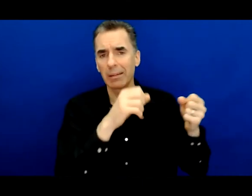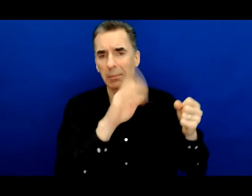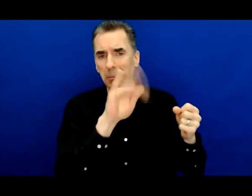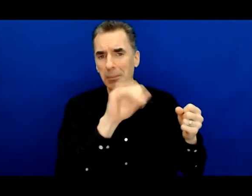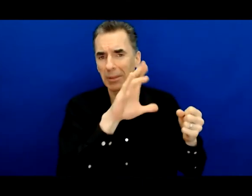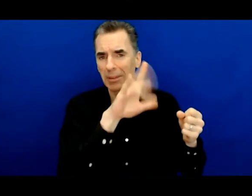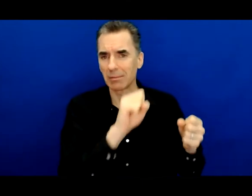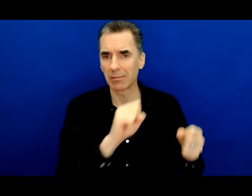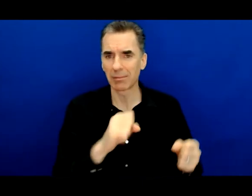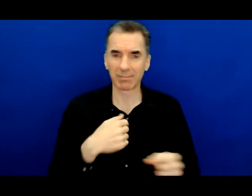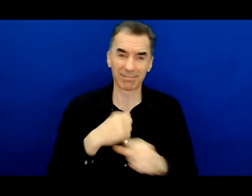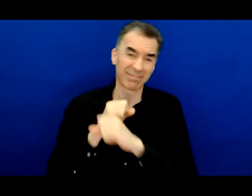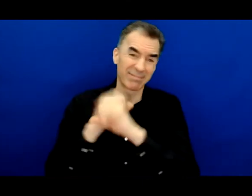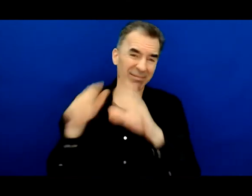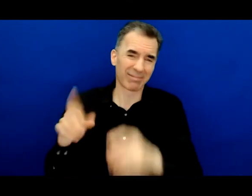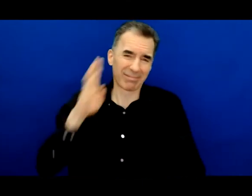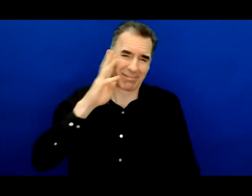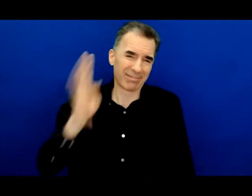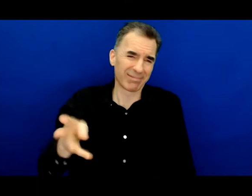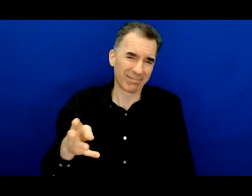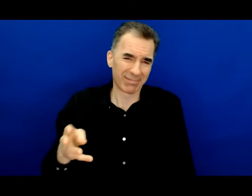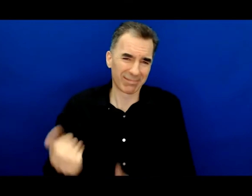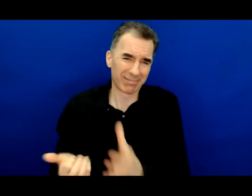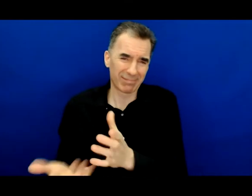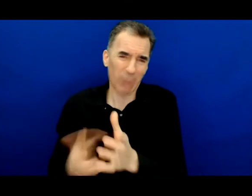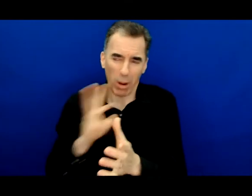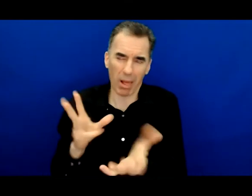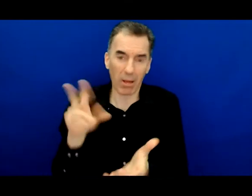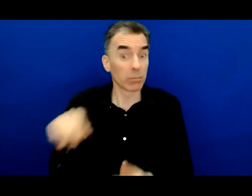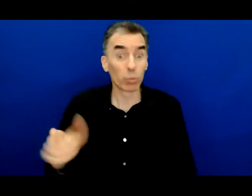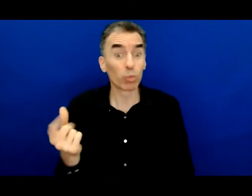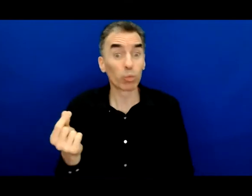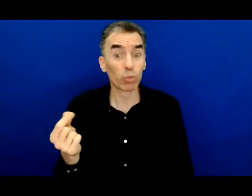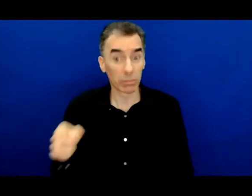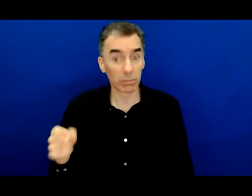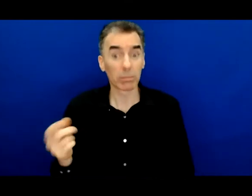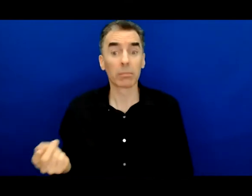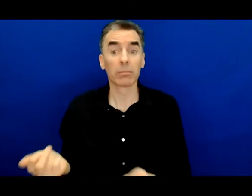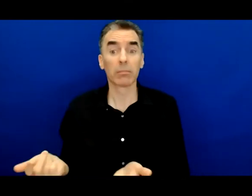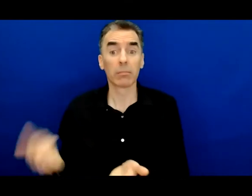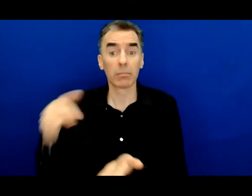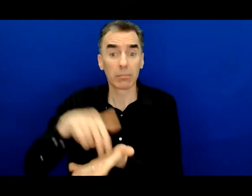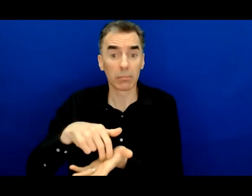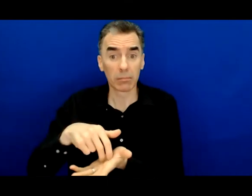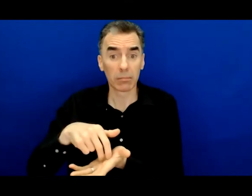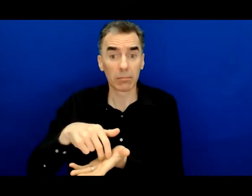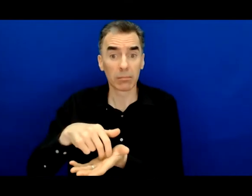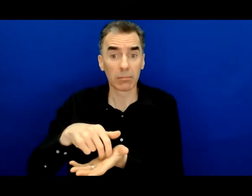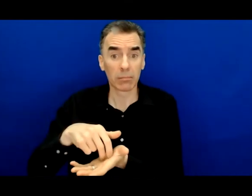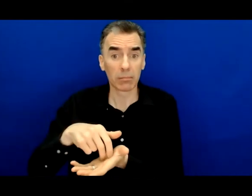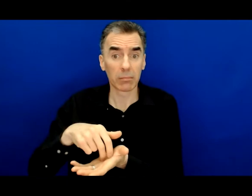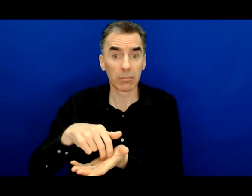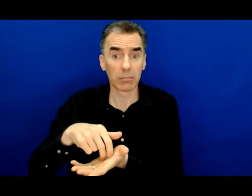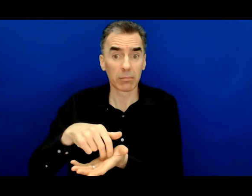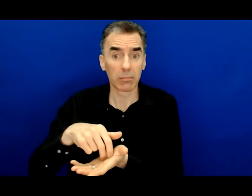about to pull out an imaginary kettle. But instead, he jumped up from the bunk, pulled me into this fray with him and